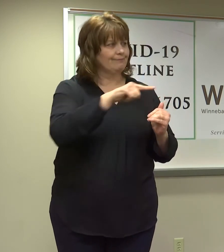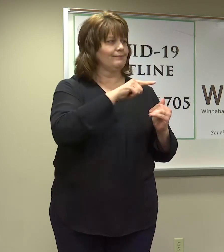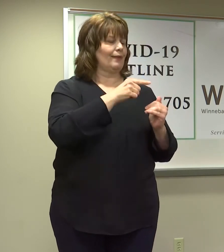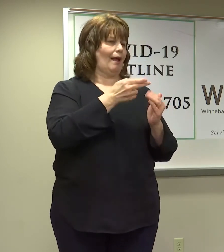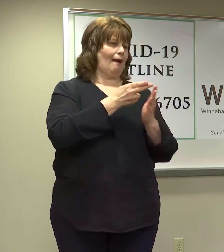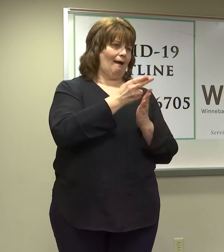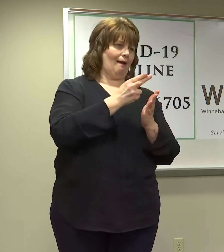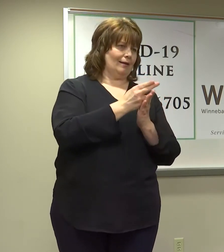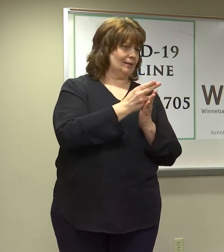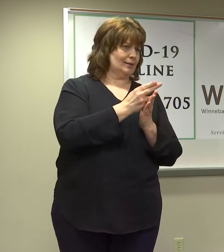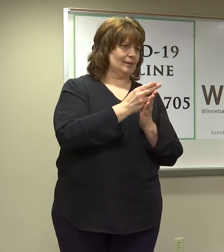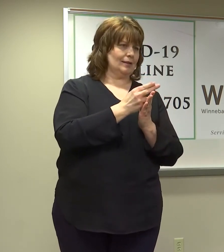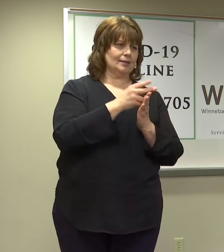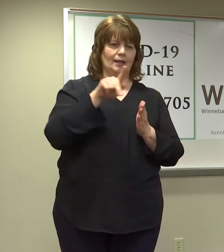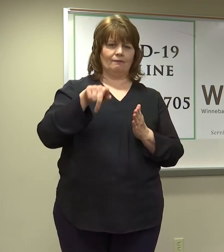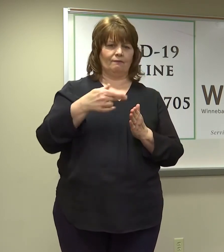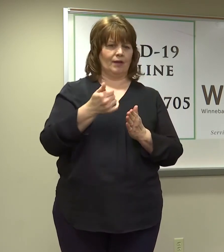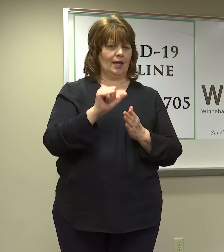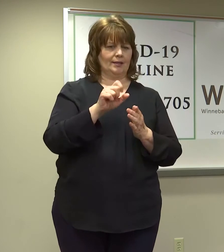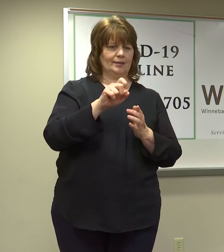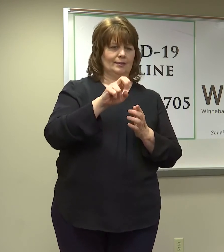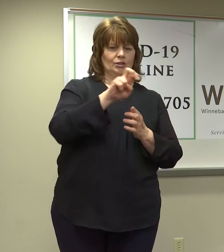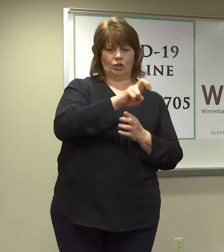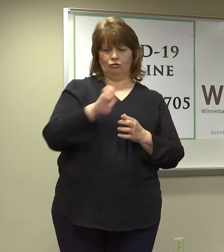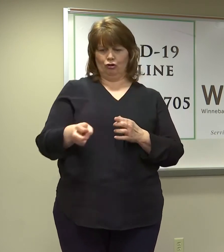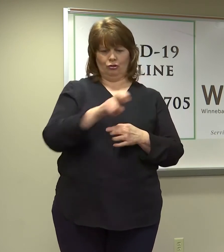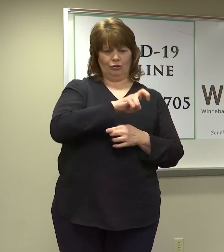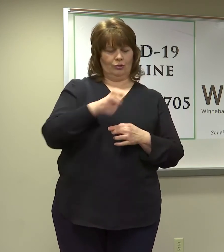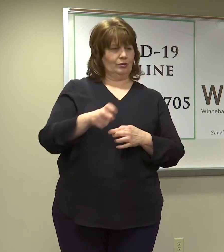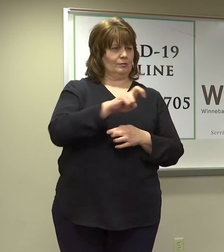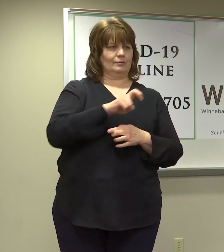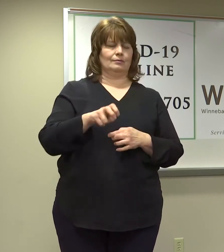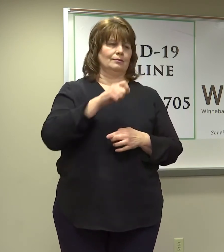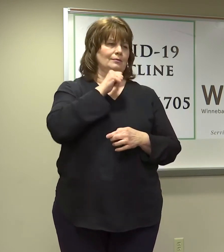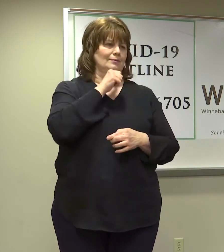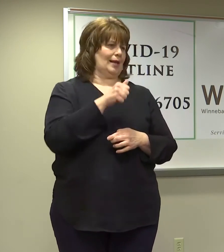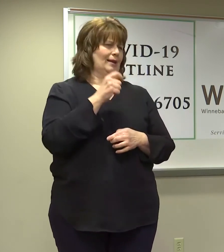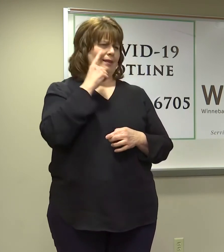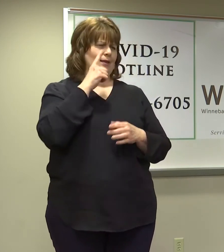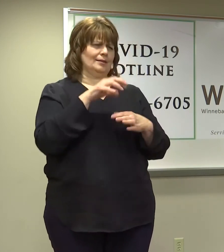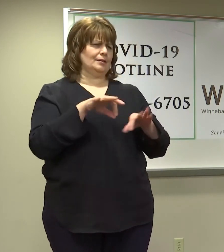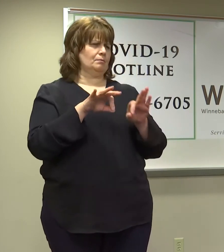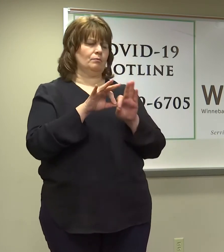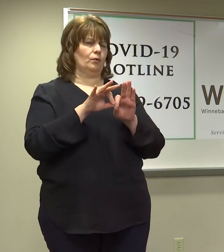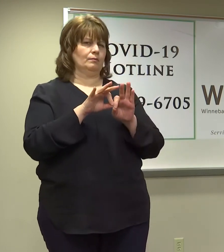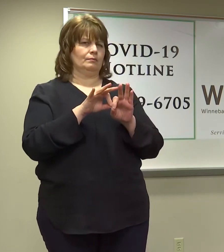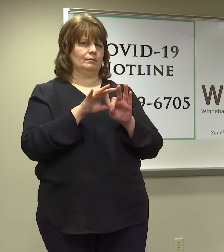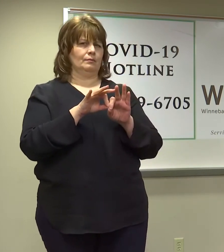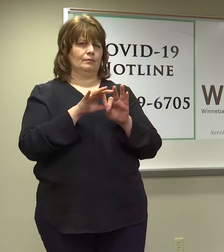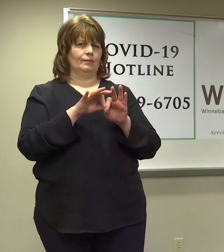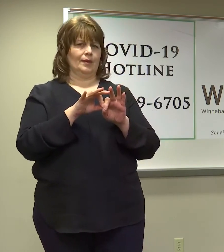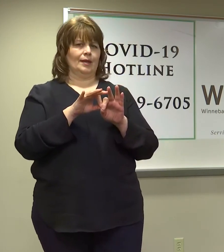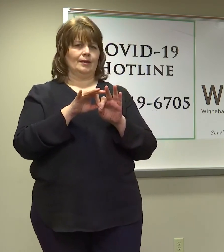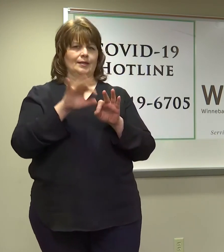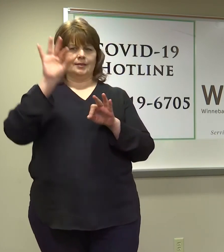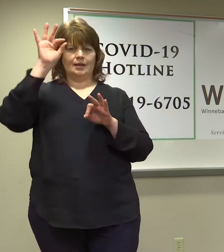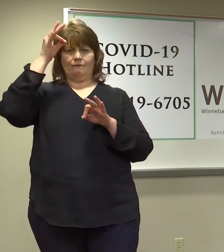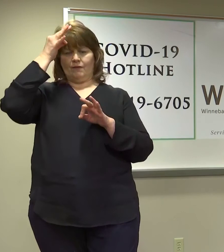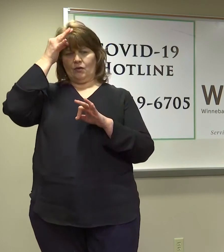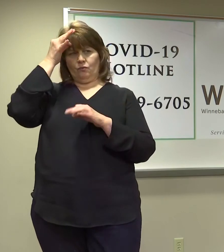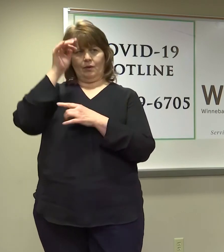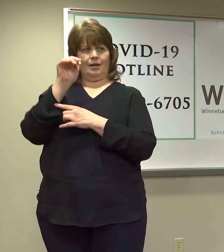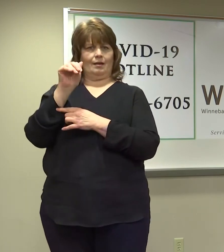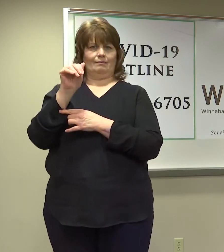Because we're not going to do phase jumping here. I think that that becomes very important to understand. Because we are using a federal asset.